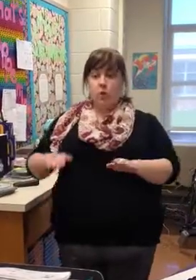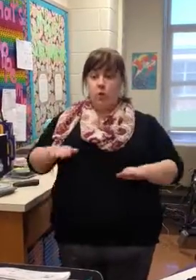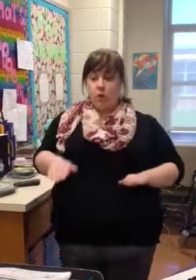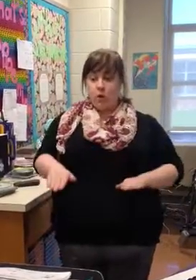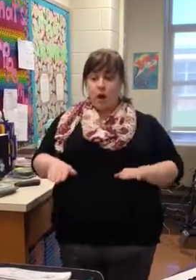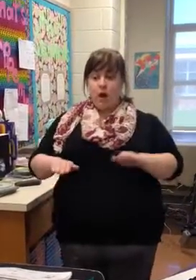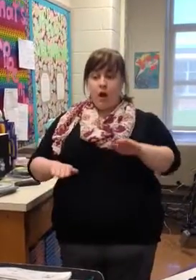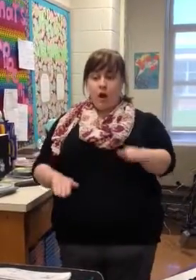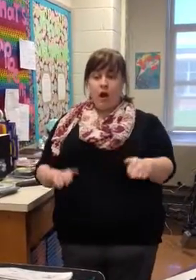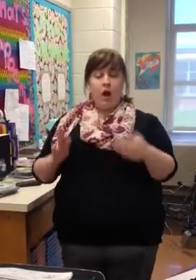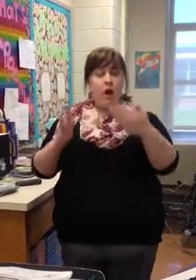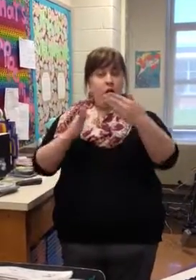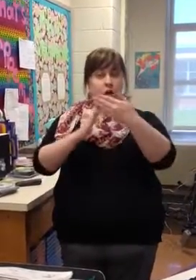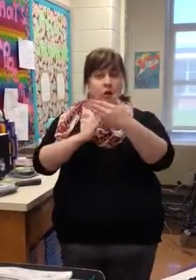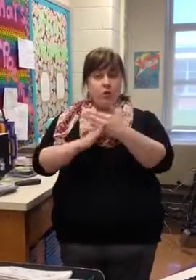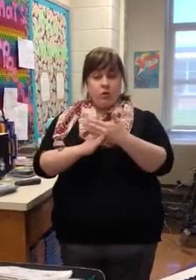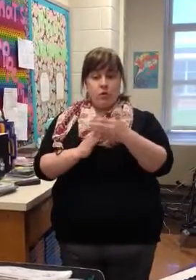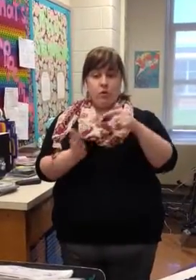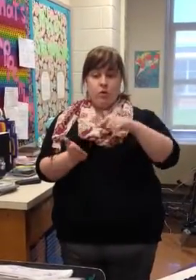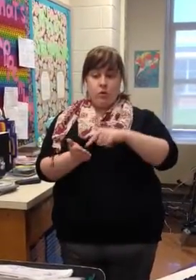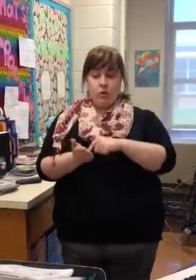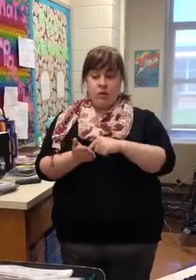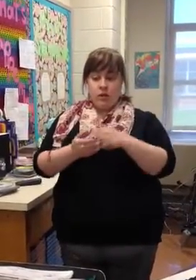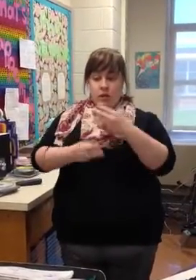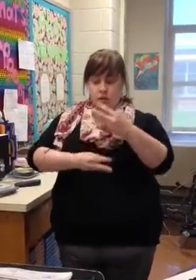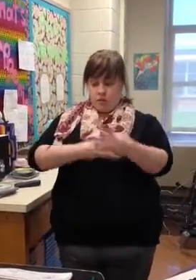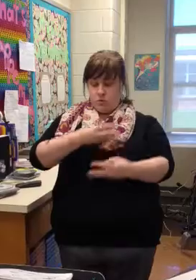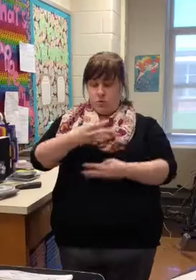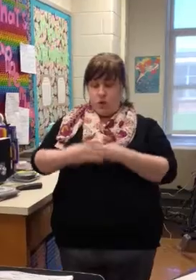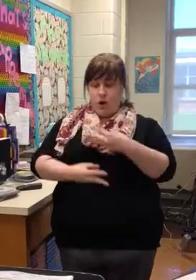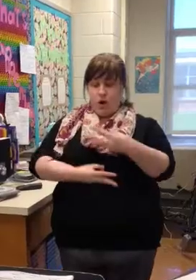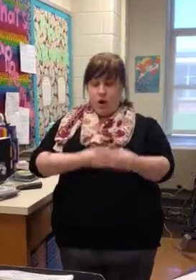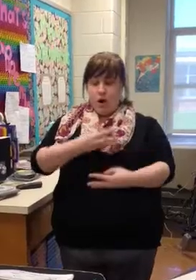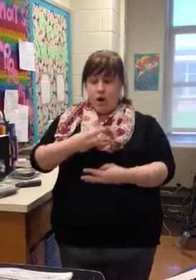walk through this world